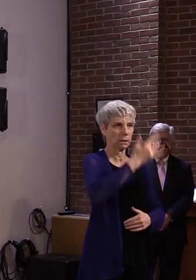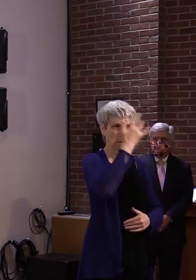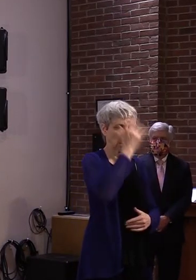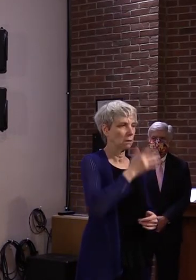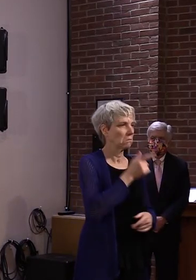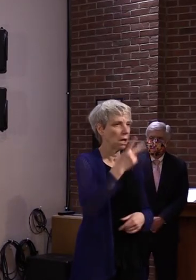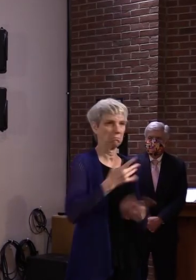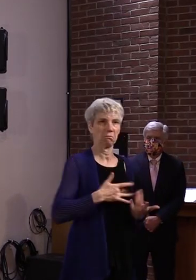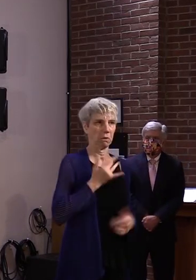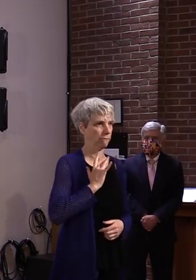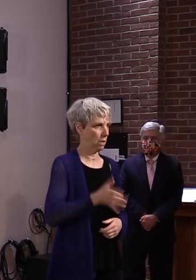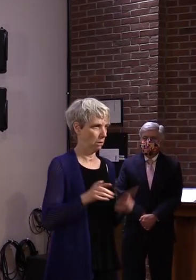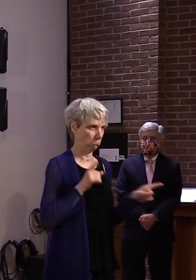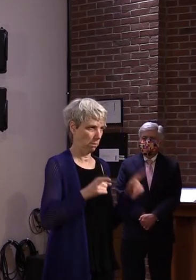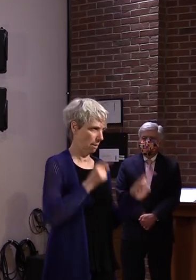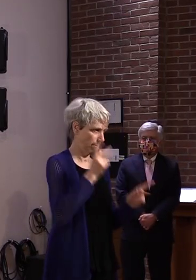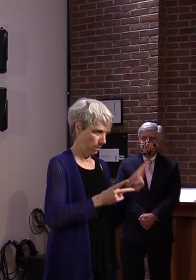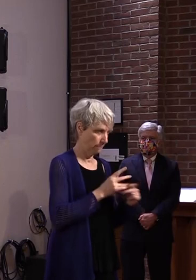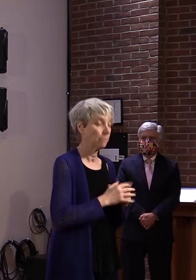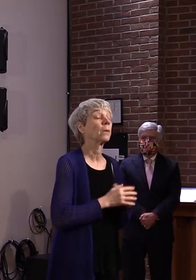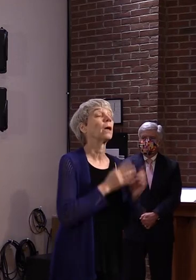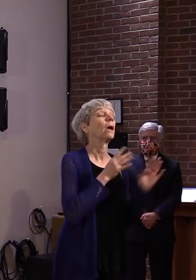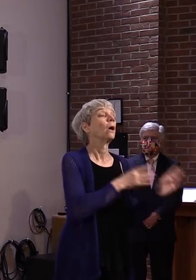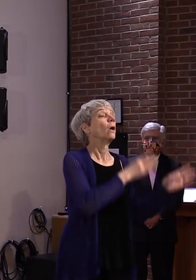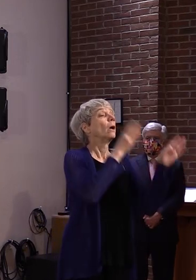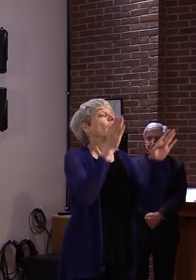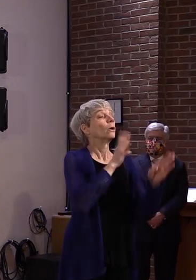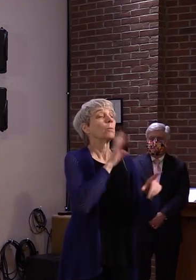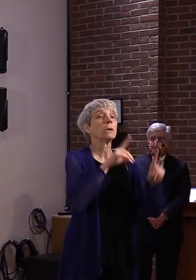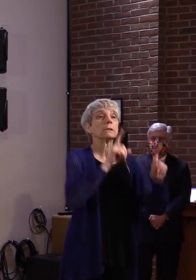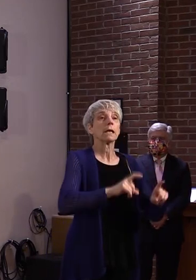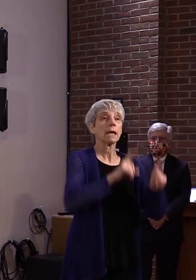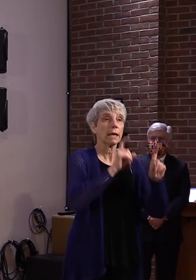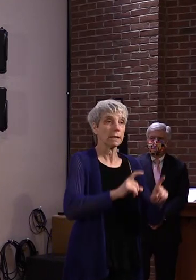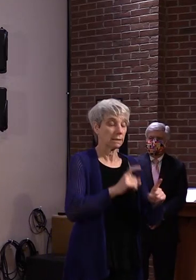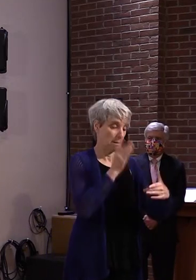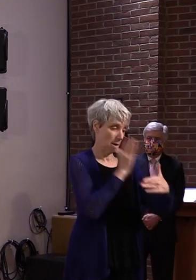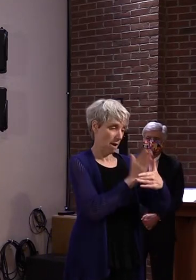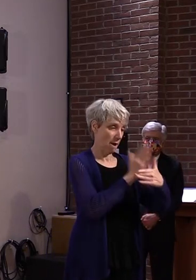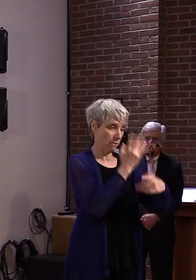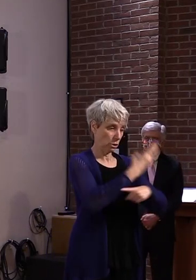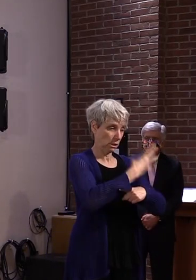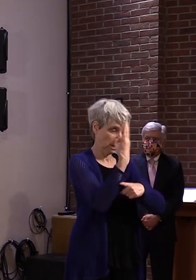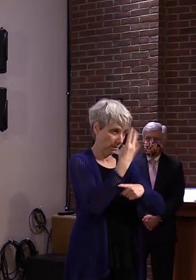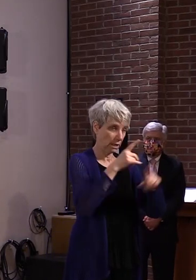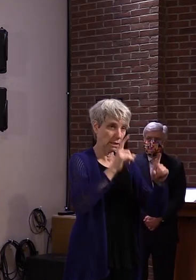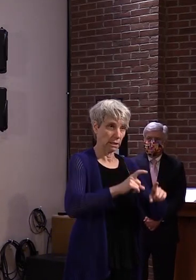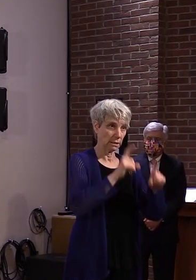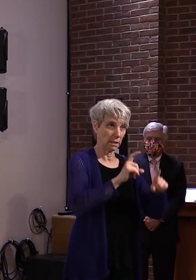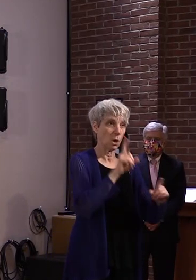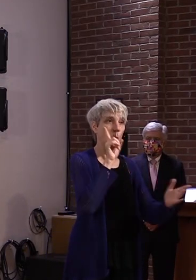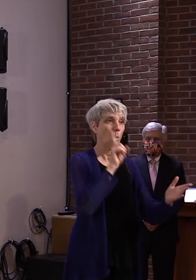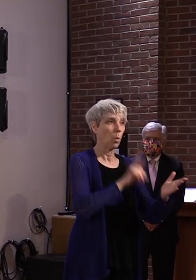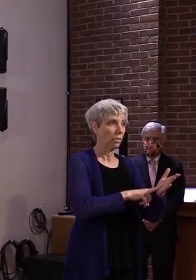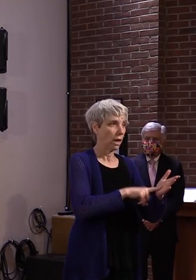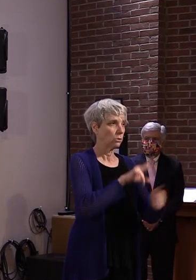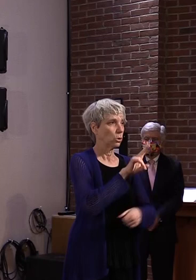Moving on to testing, our rolling seven-day test average has been 1245,